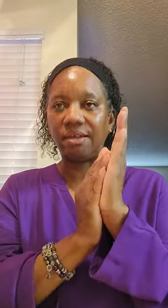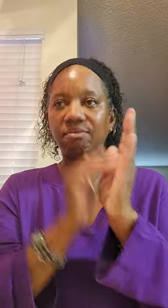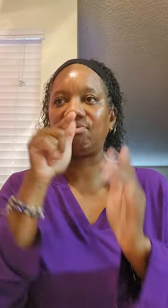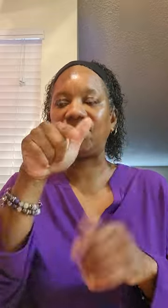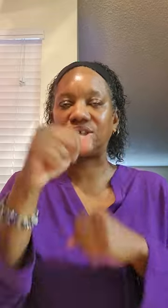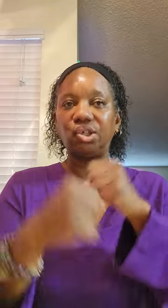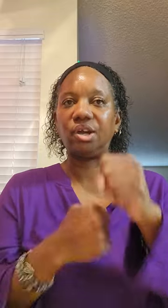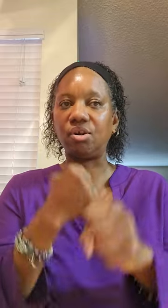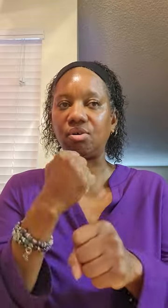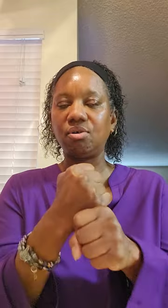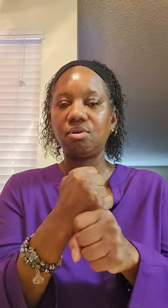this year.